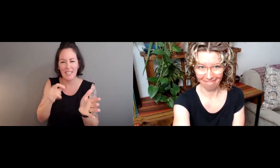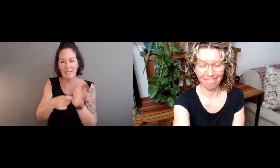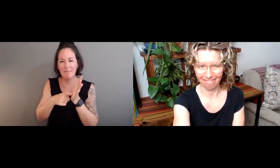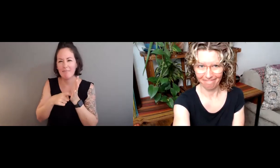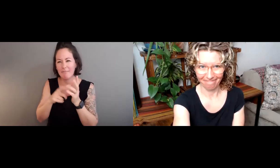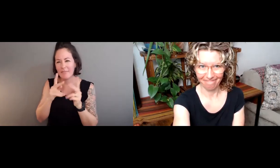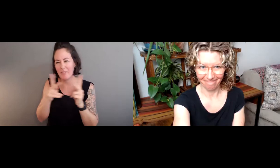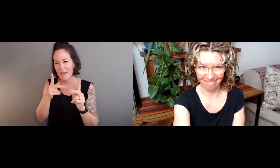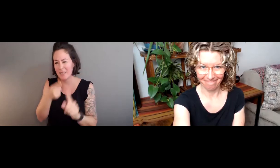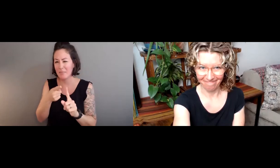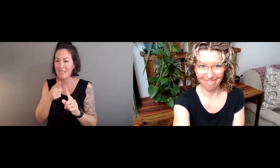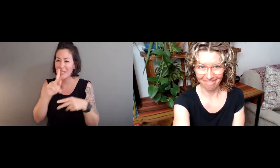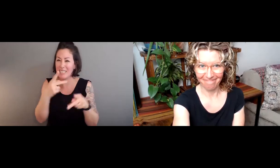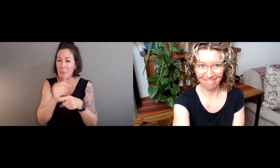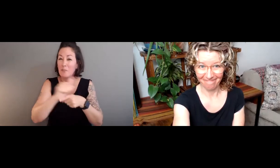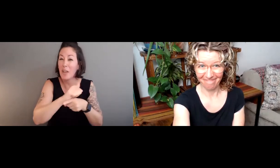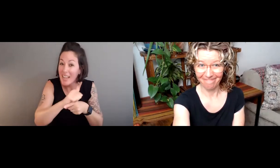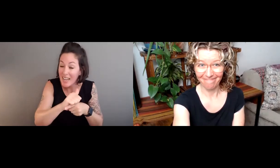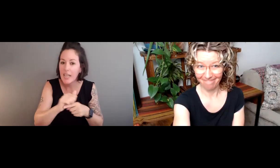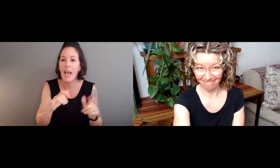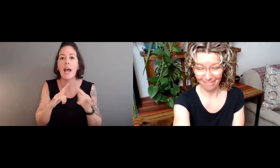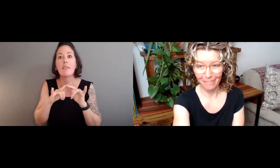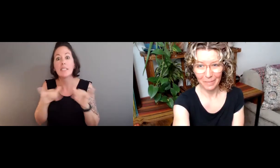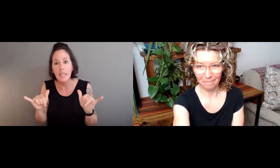often people don't think about the language itself.